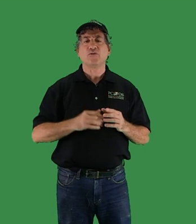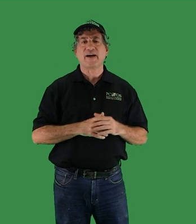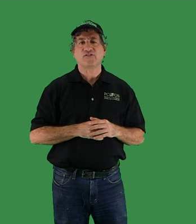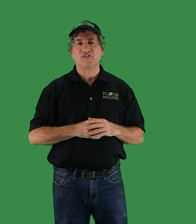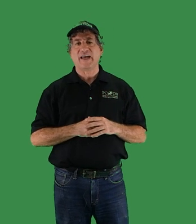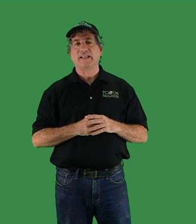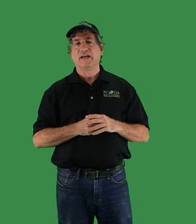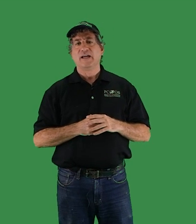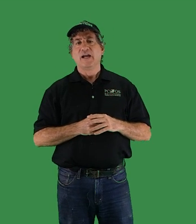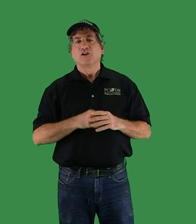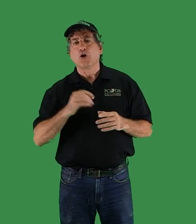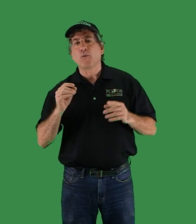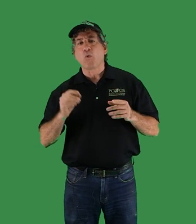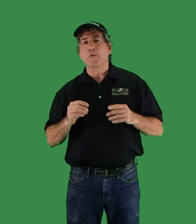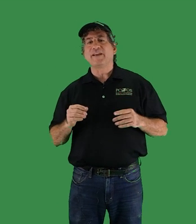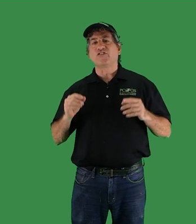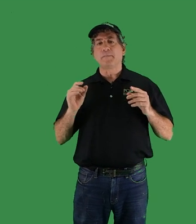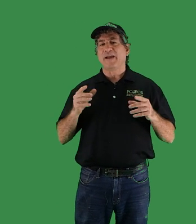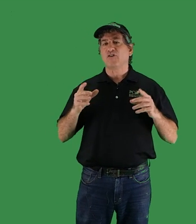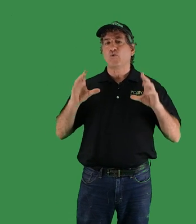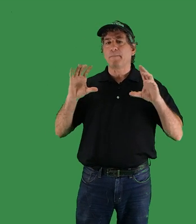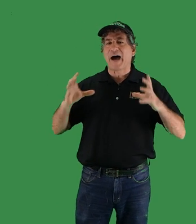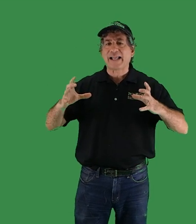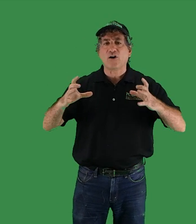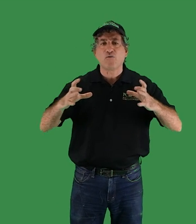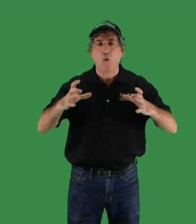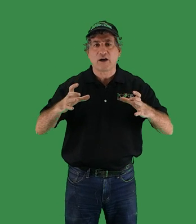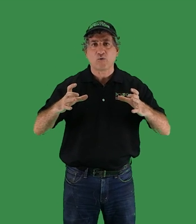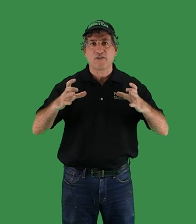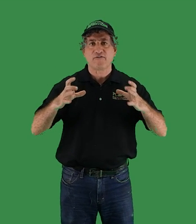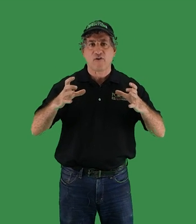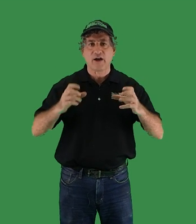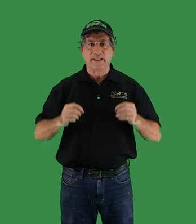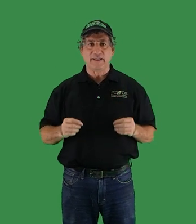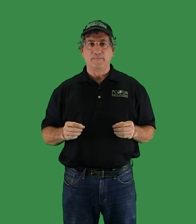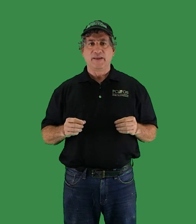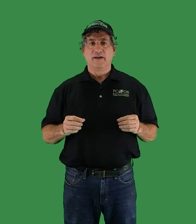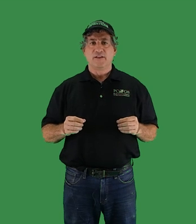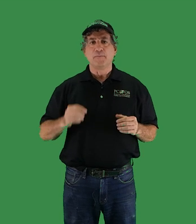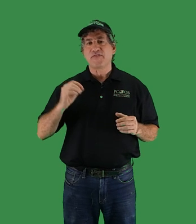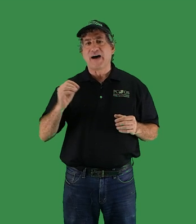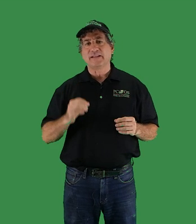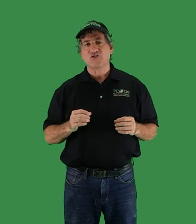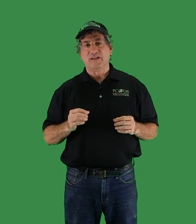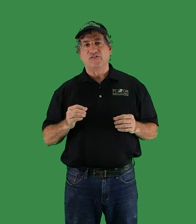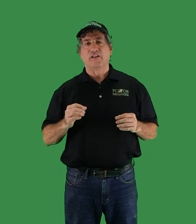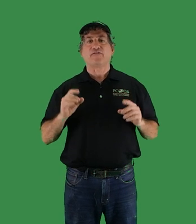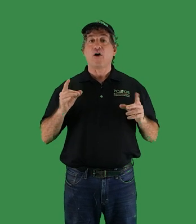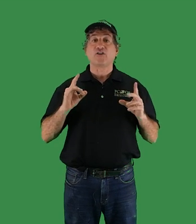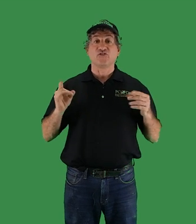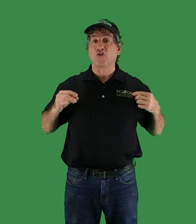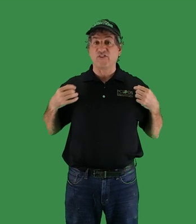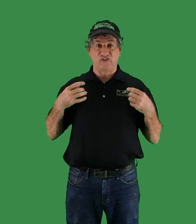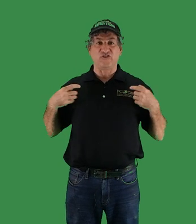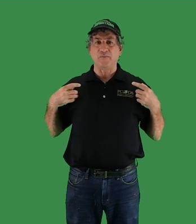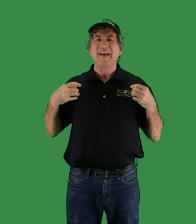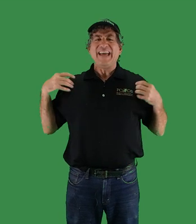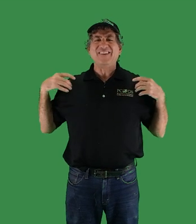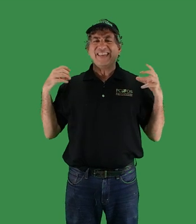2010, global warming is compared to a pot of water with a frog in it. The mythology is that a frog's nervous system isn't